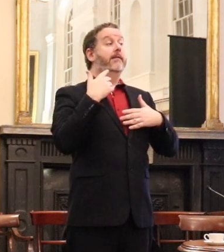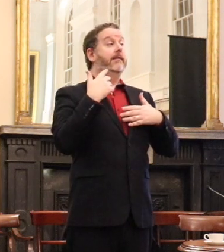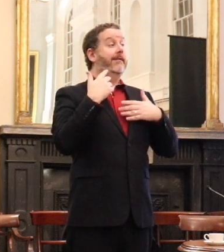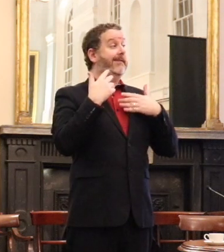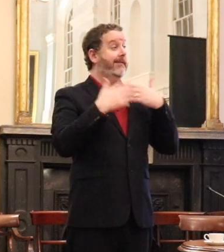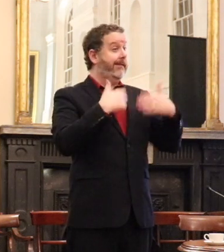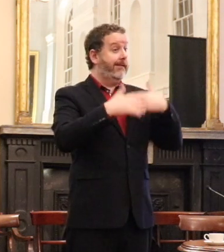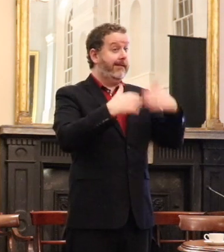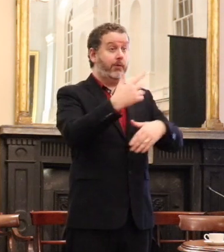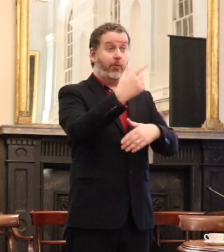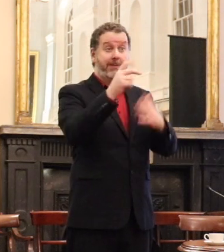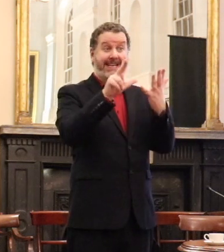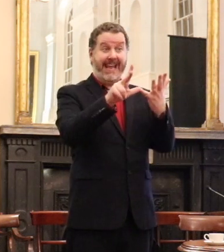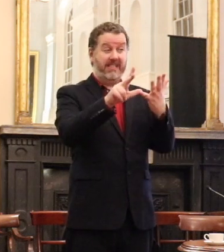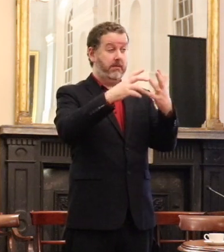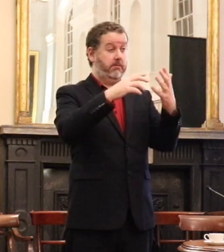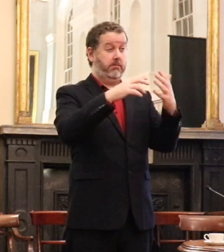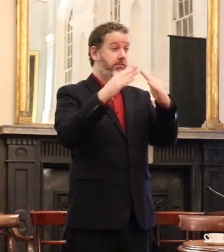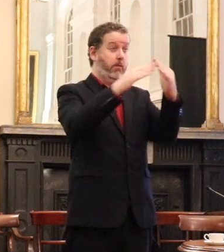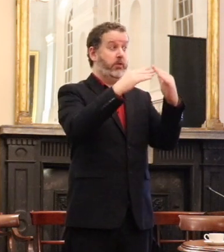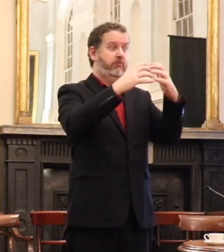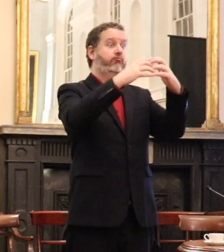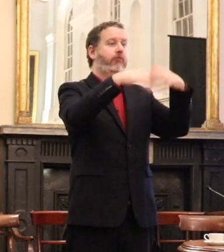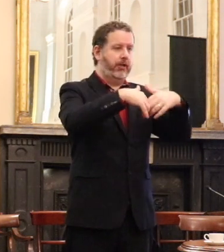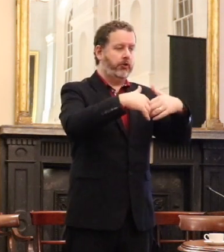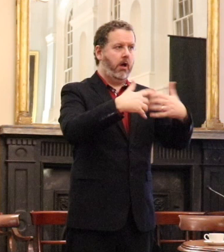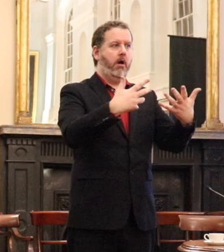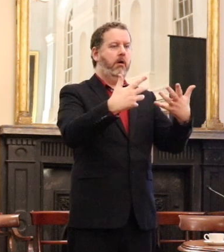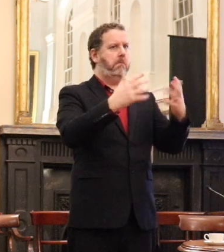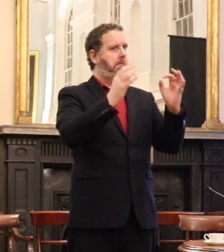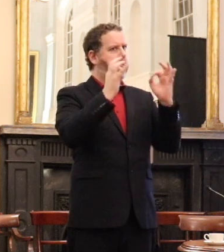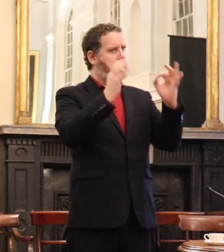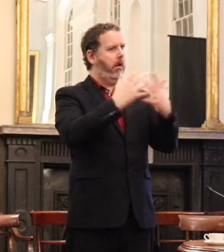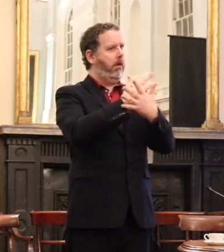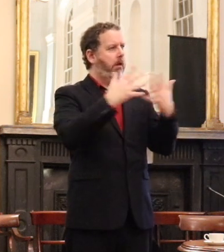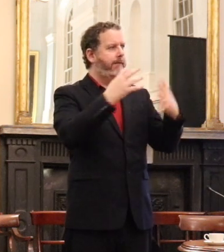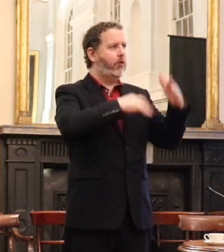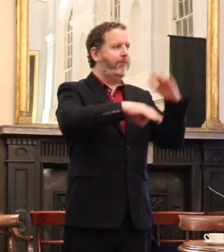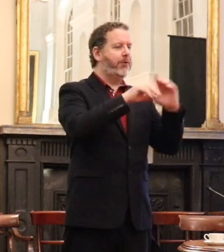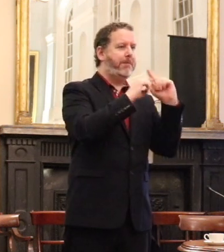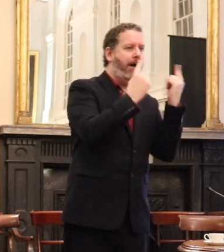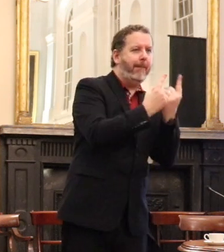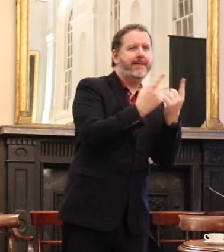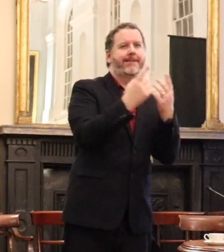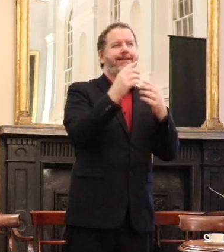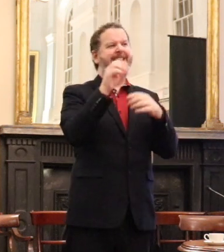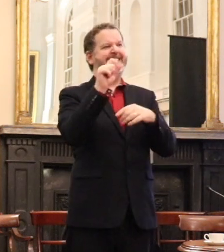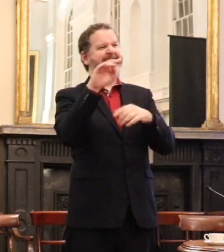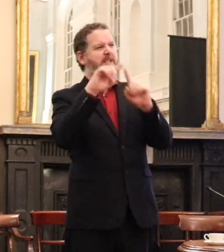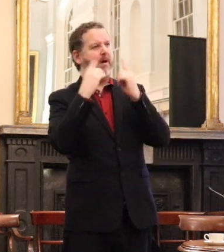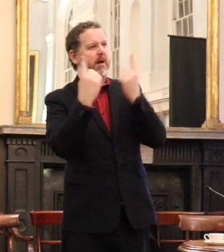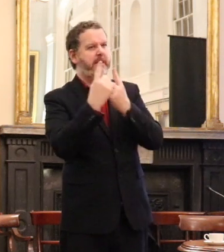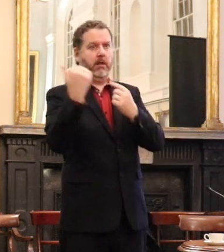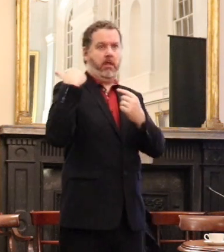an incredible moment whereby so many government departments and agencies of the state all looked to our liberal organization